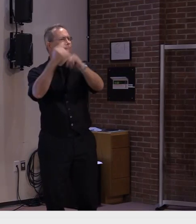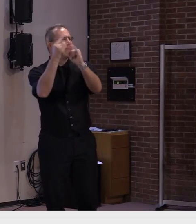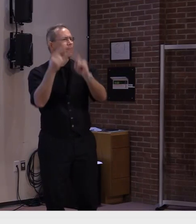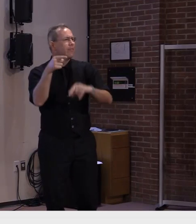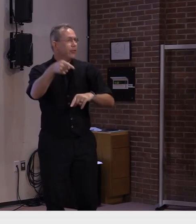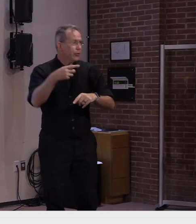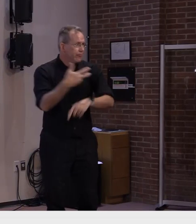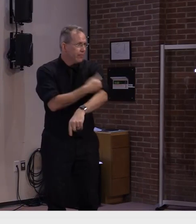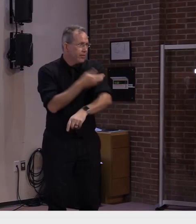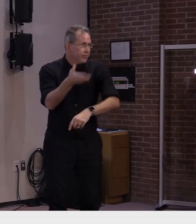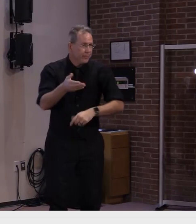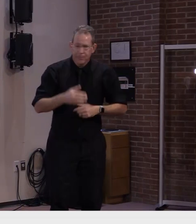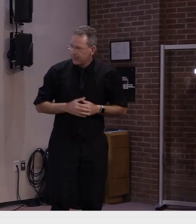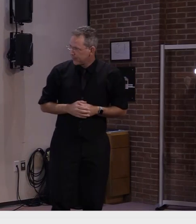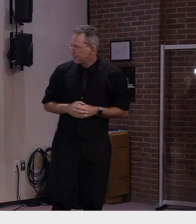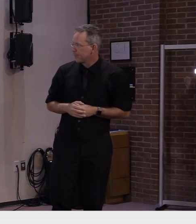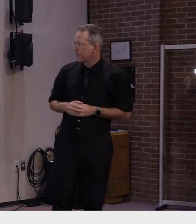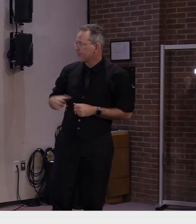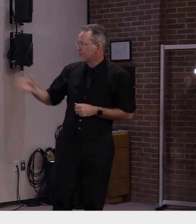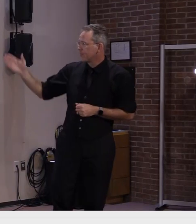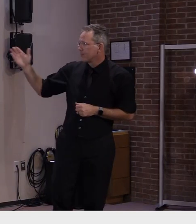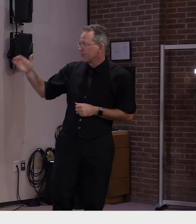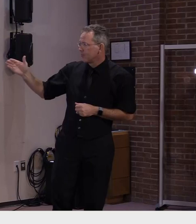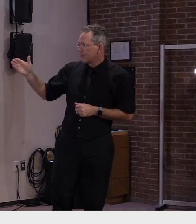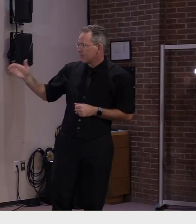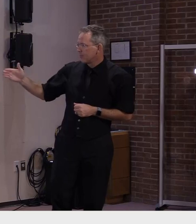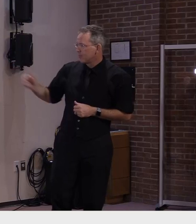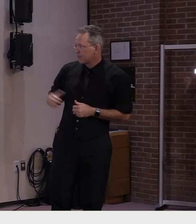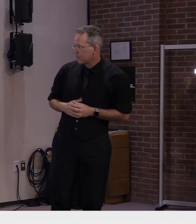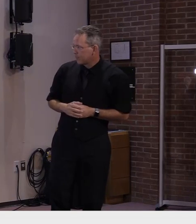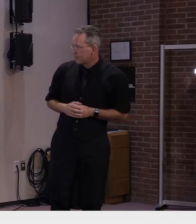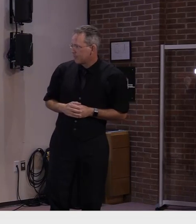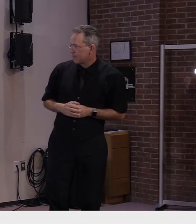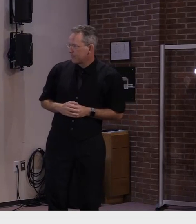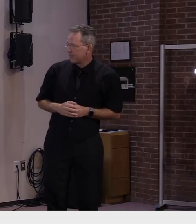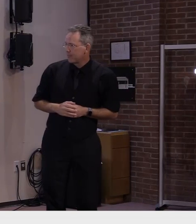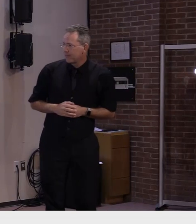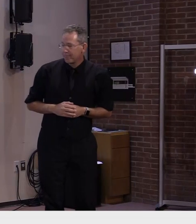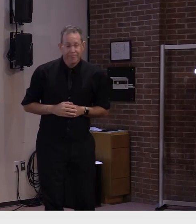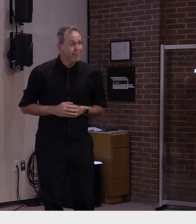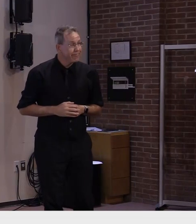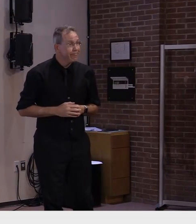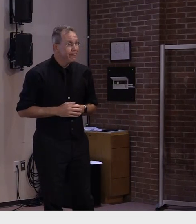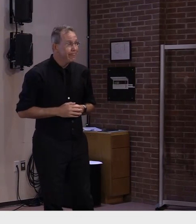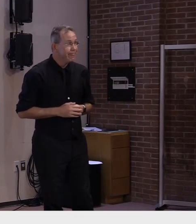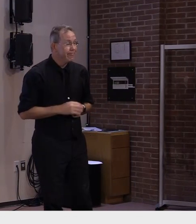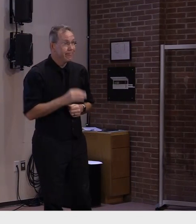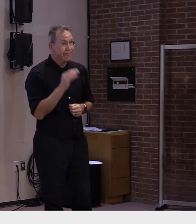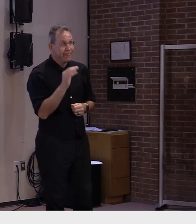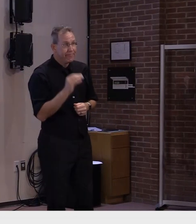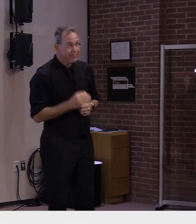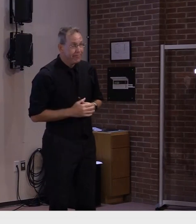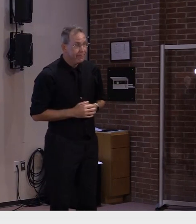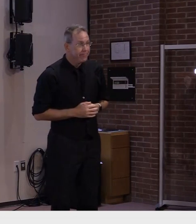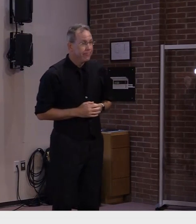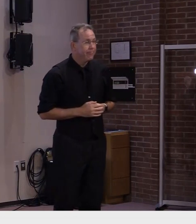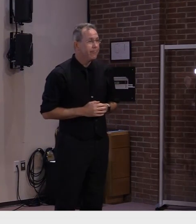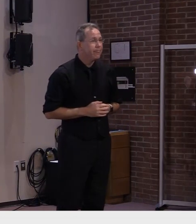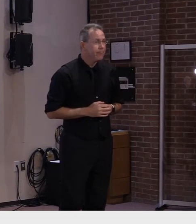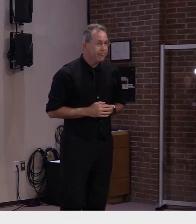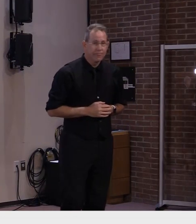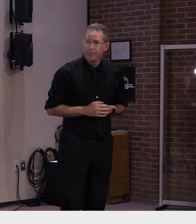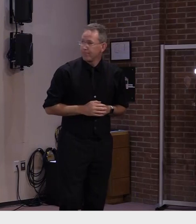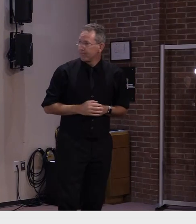county feel uh fair and field days in new haven the cambridge rescue station in jeffersonville